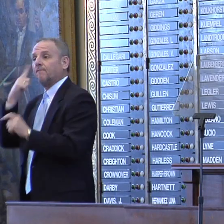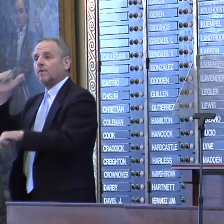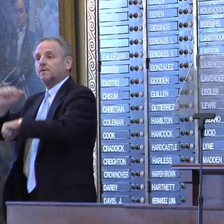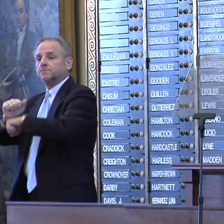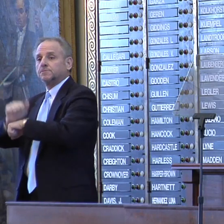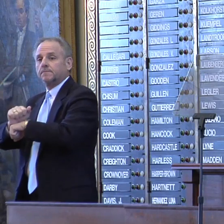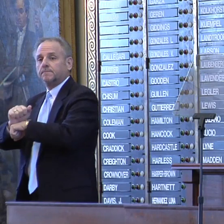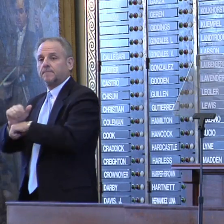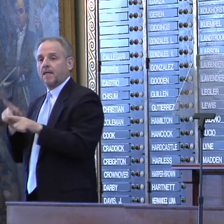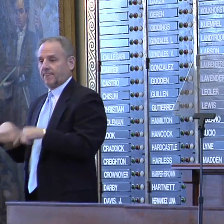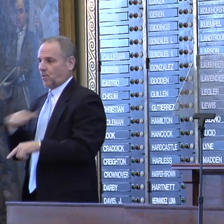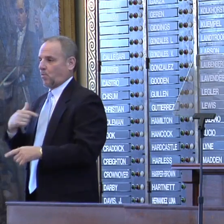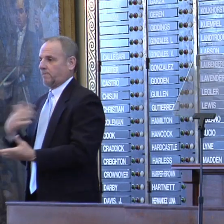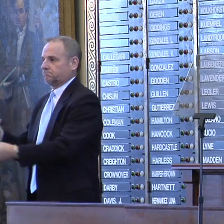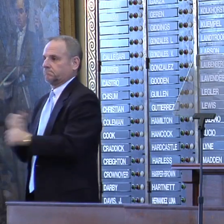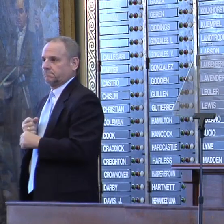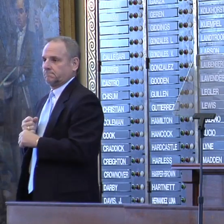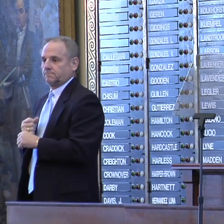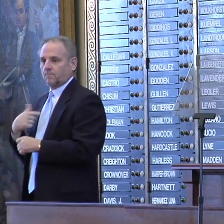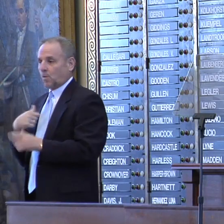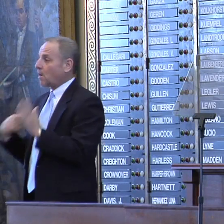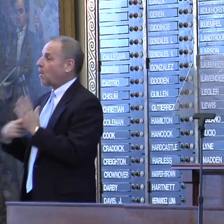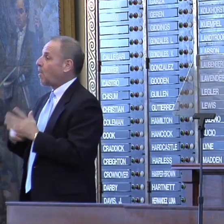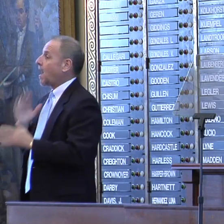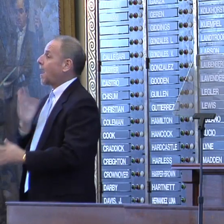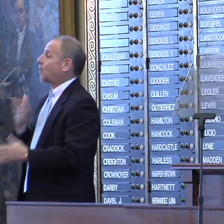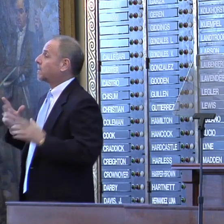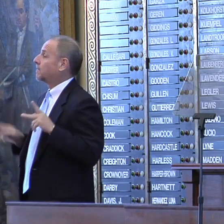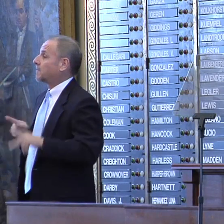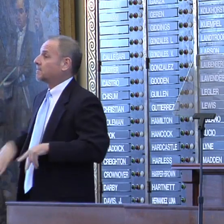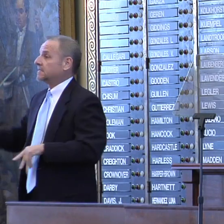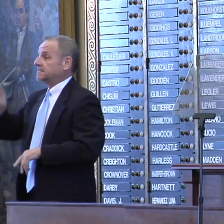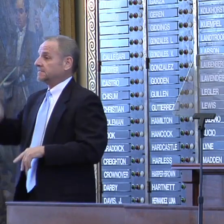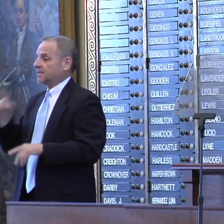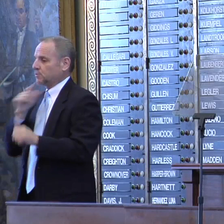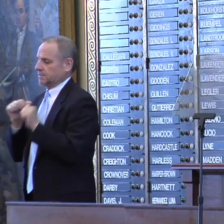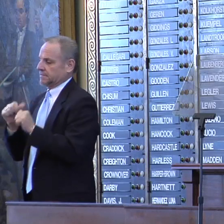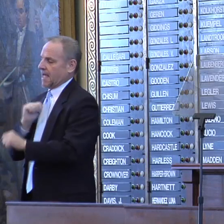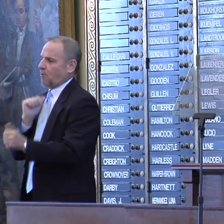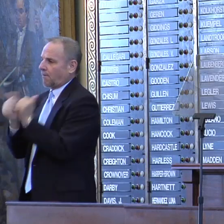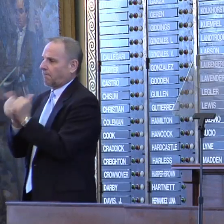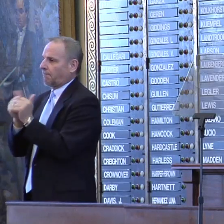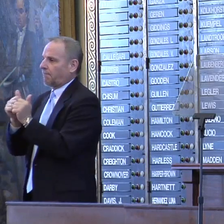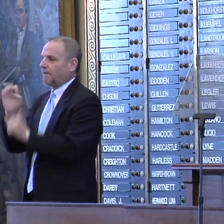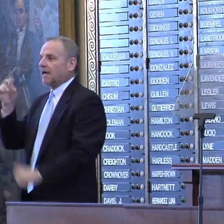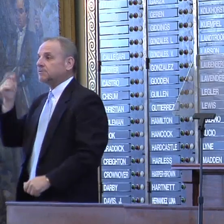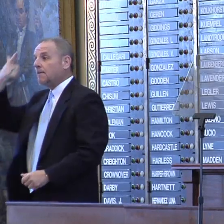jobs that we've been landing. We owe it to our citizens to maintain our competitive edge because